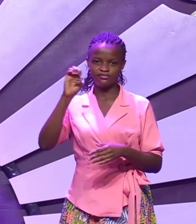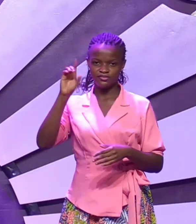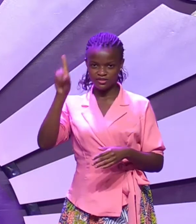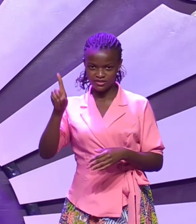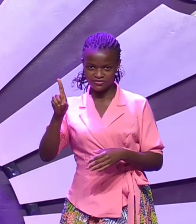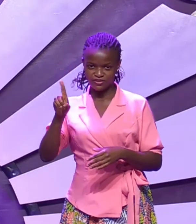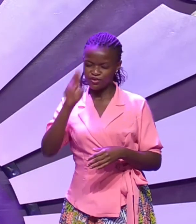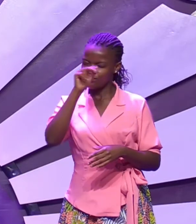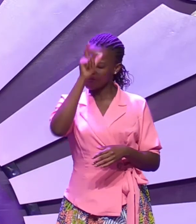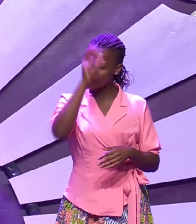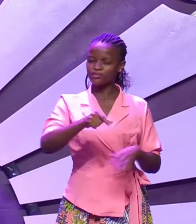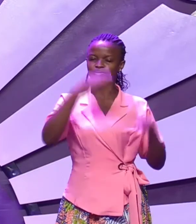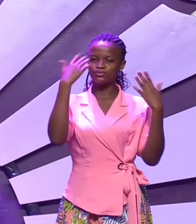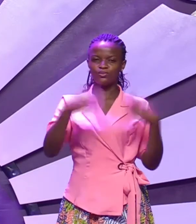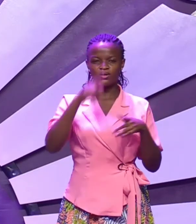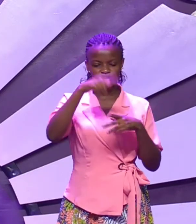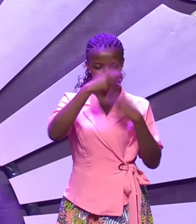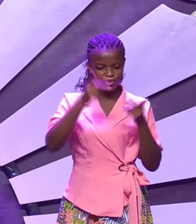no one is worth your place in heaven